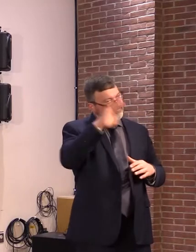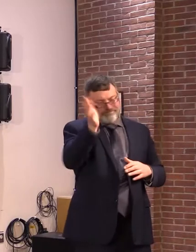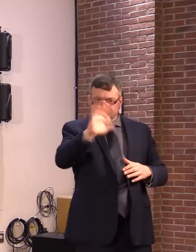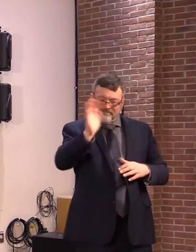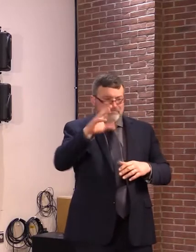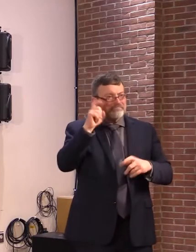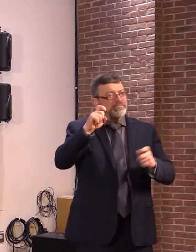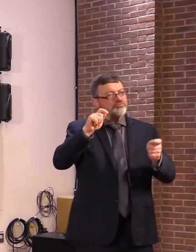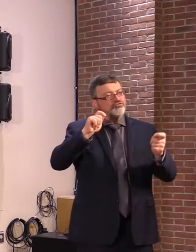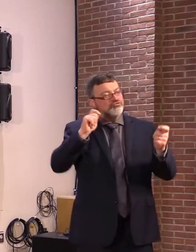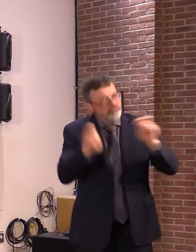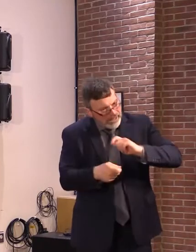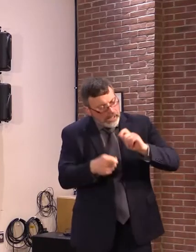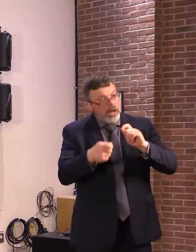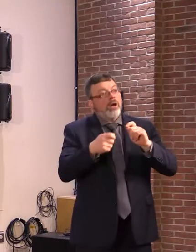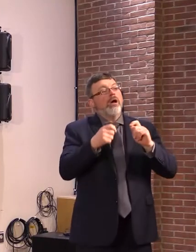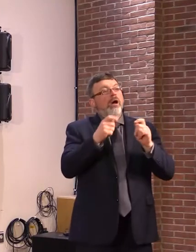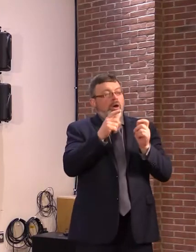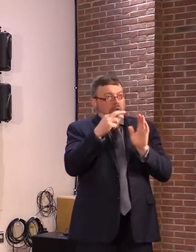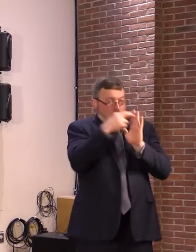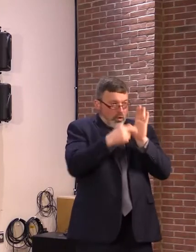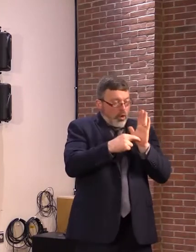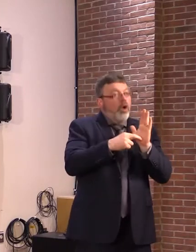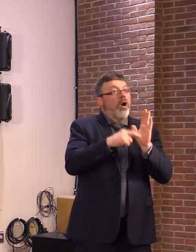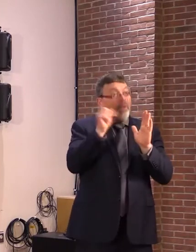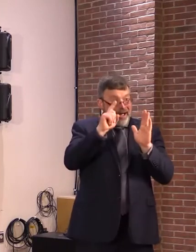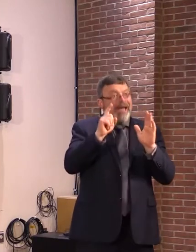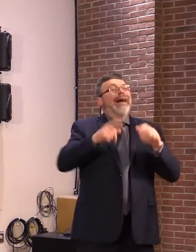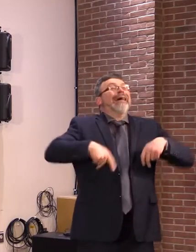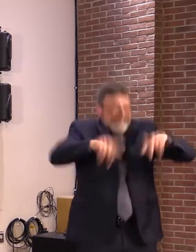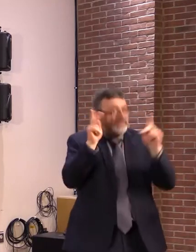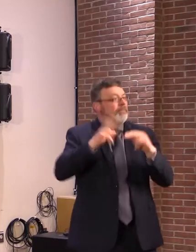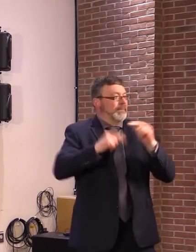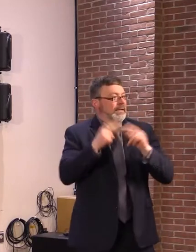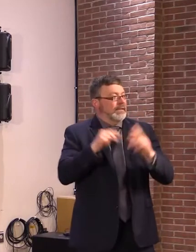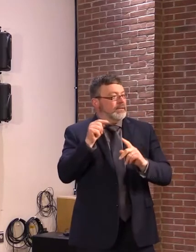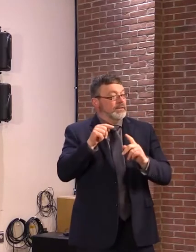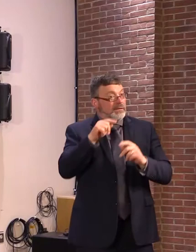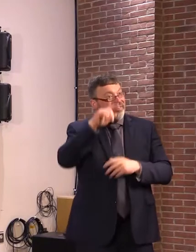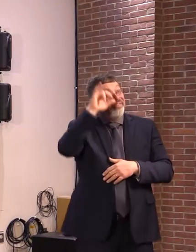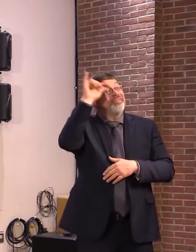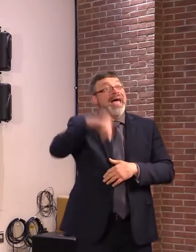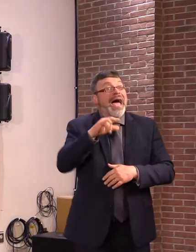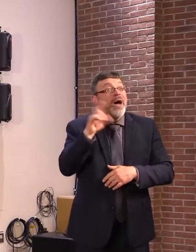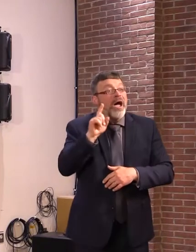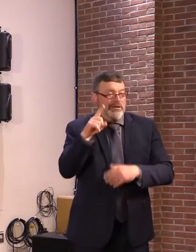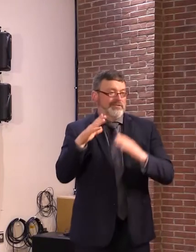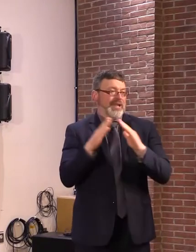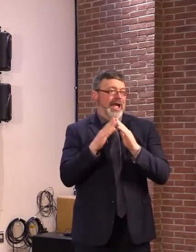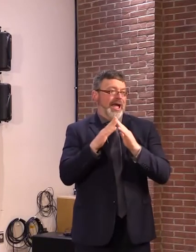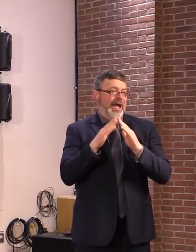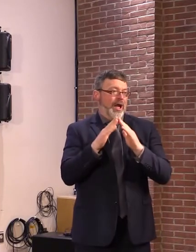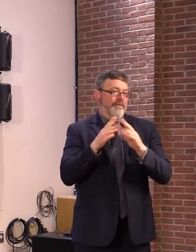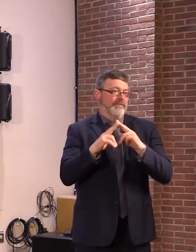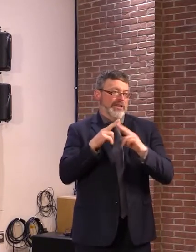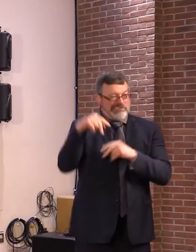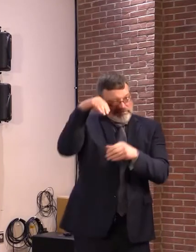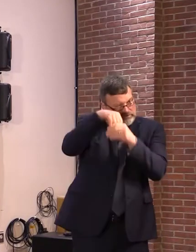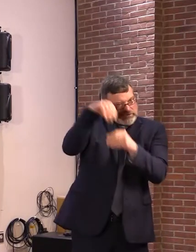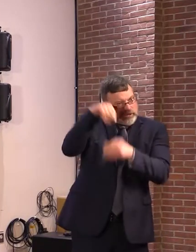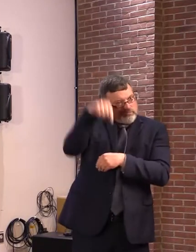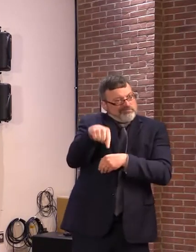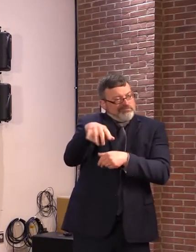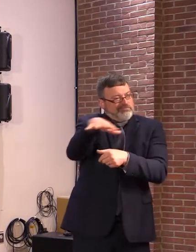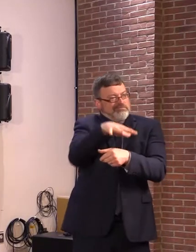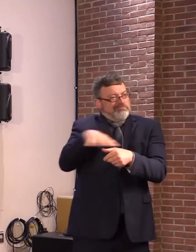want them to be housed in our designated centers. As the mayor also mentioned, in addition to increasing Act 250